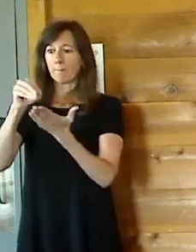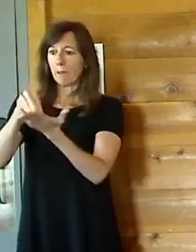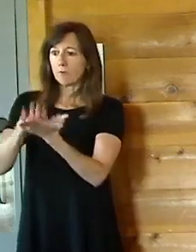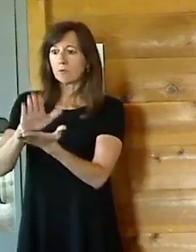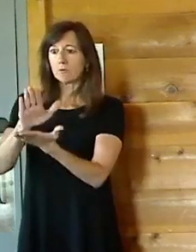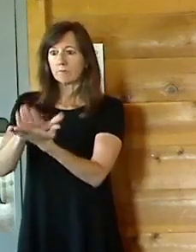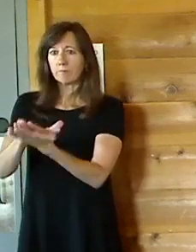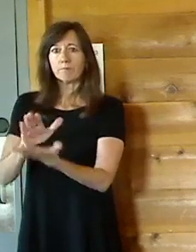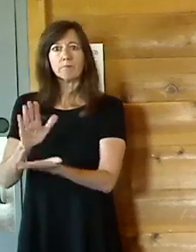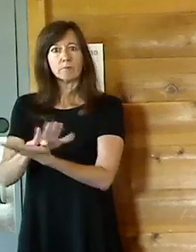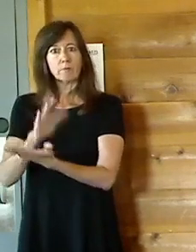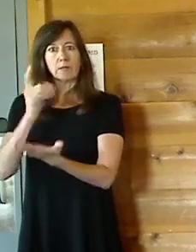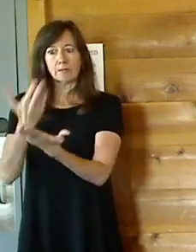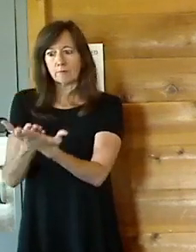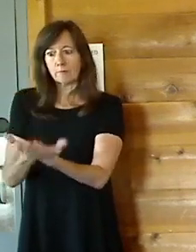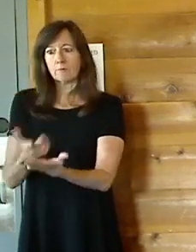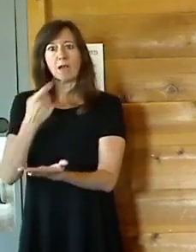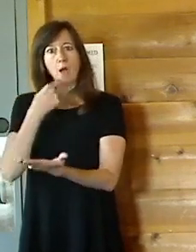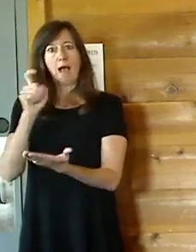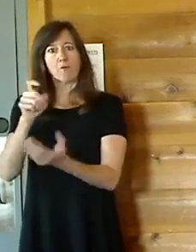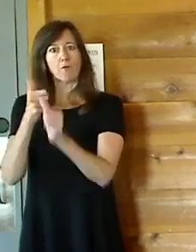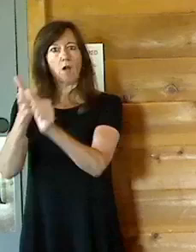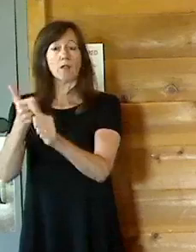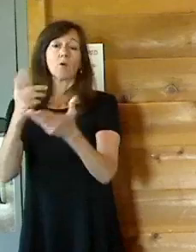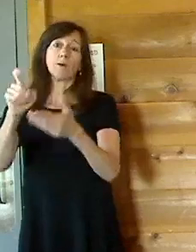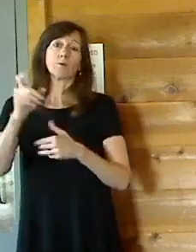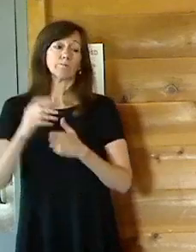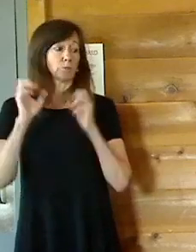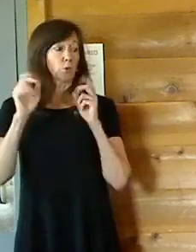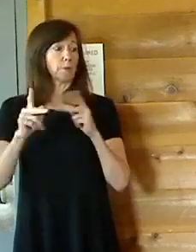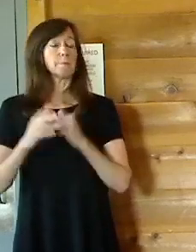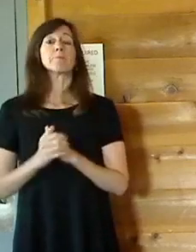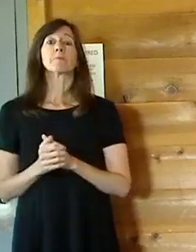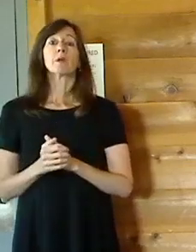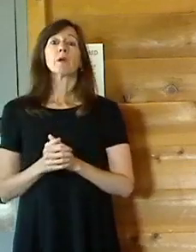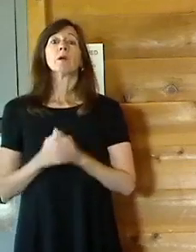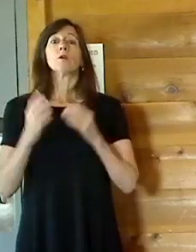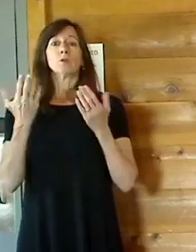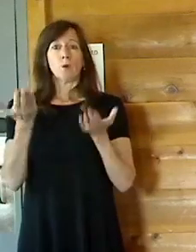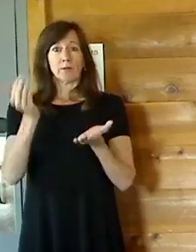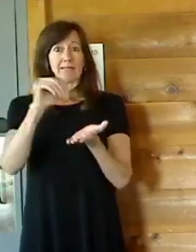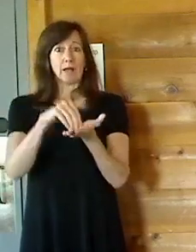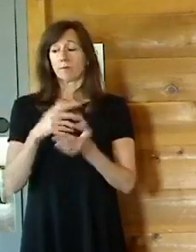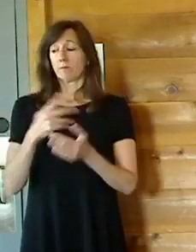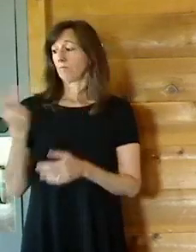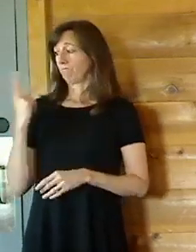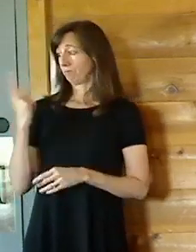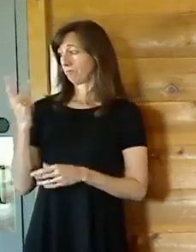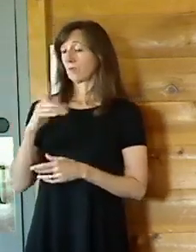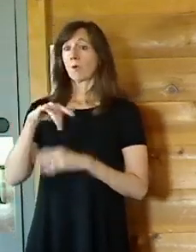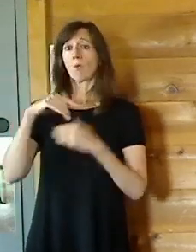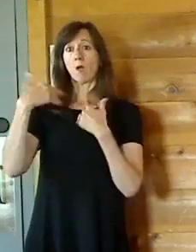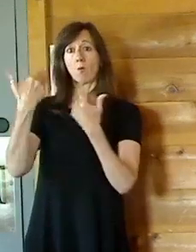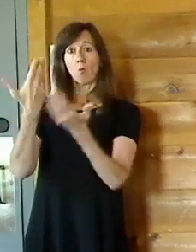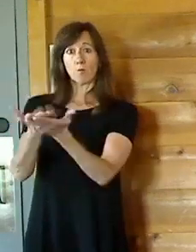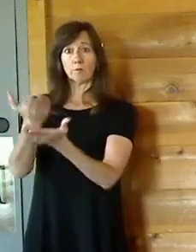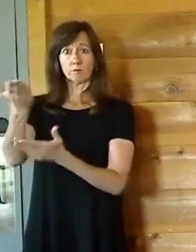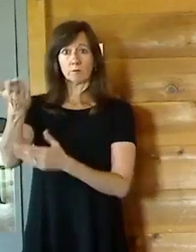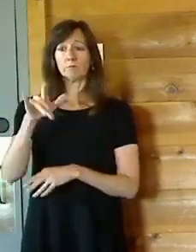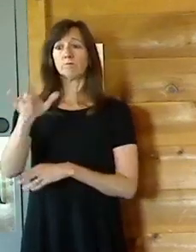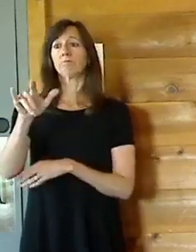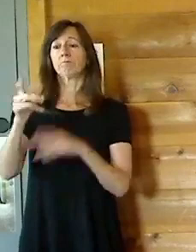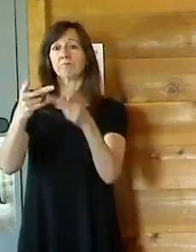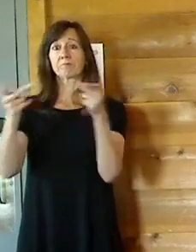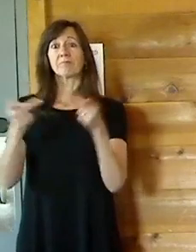So we were there for the opening of the aviation hangar. Just yesterday, I got to meet the new president of